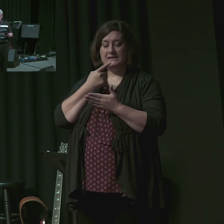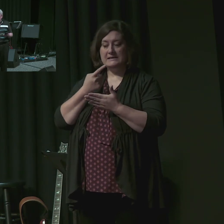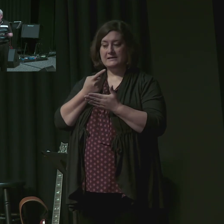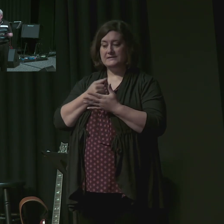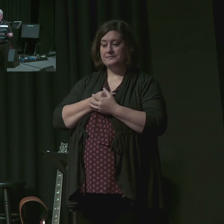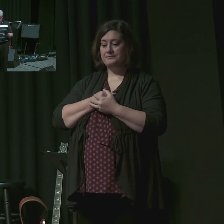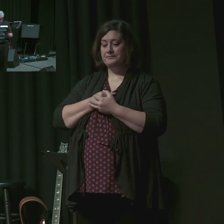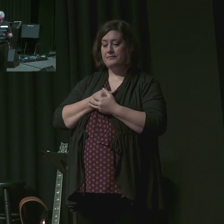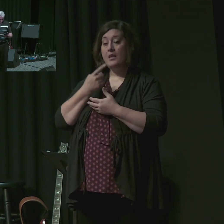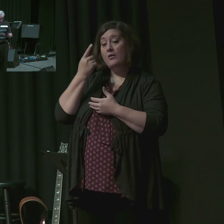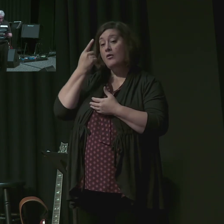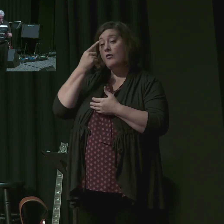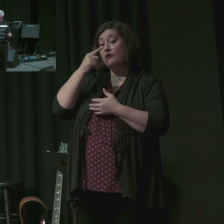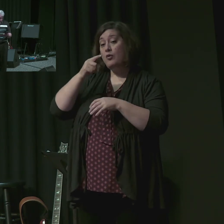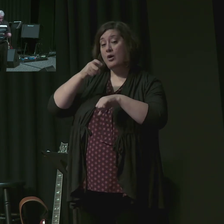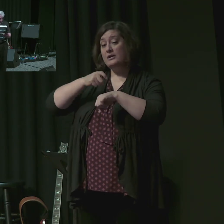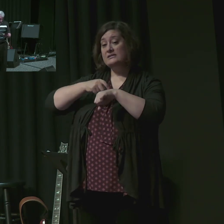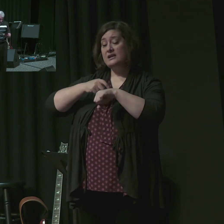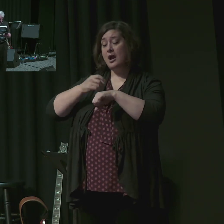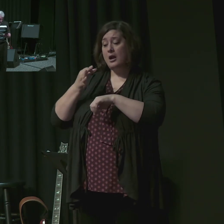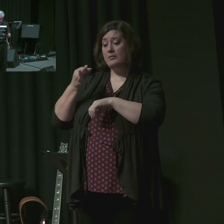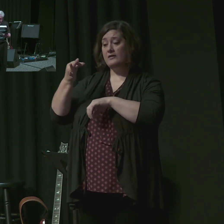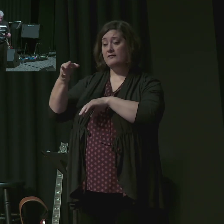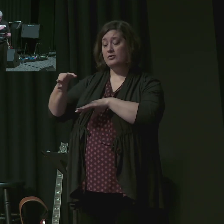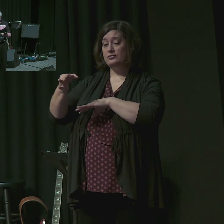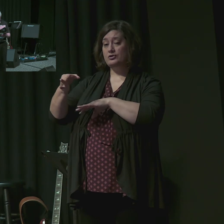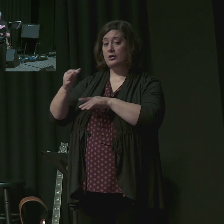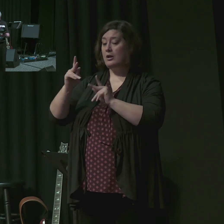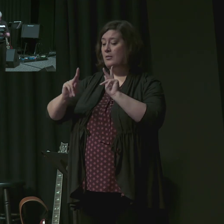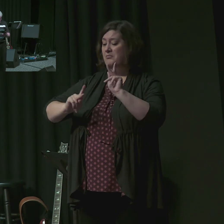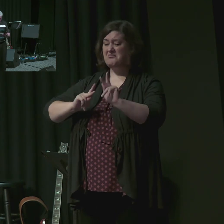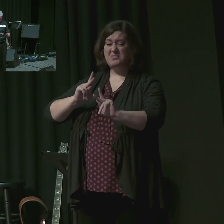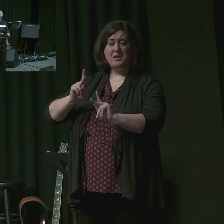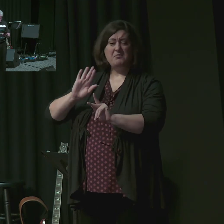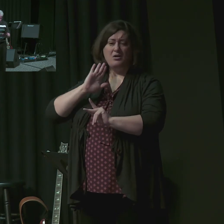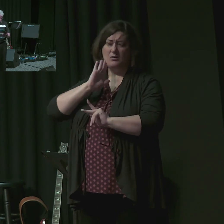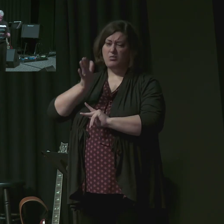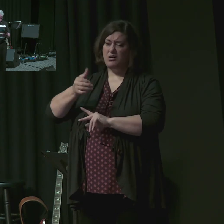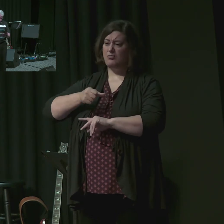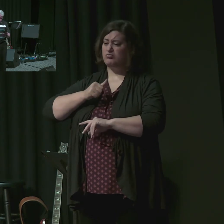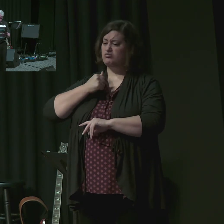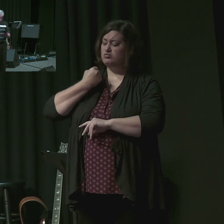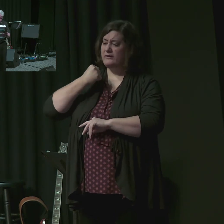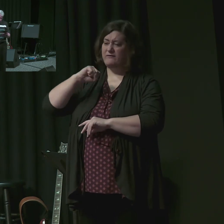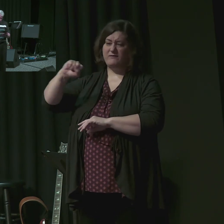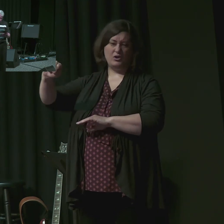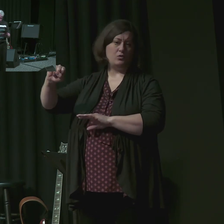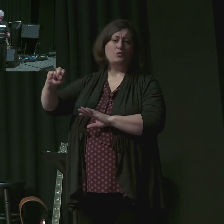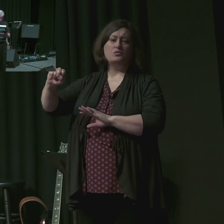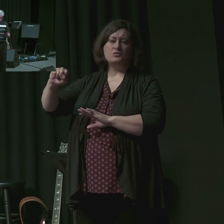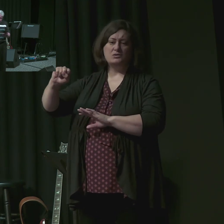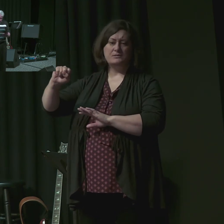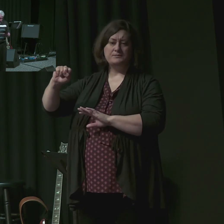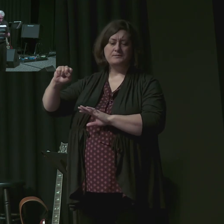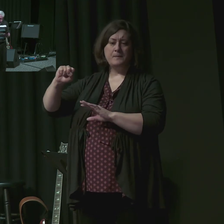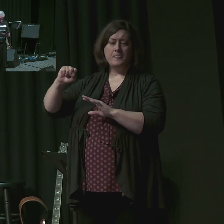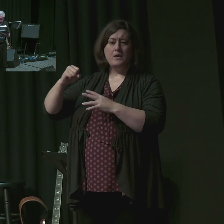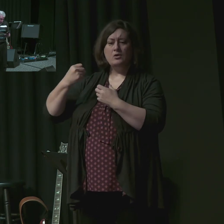For the time is coming when people will not endure sound teaching but having itching